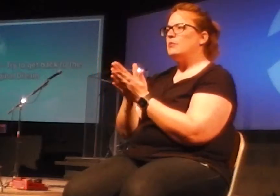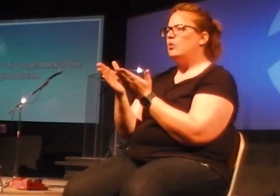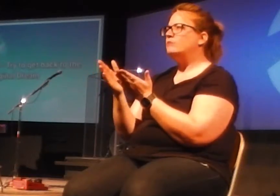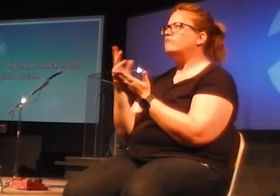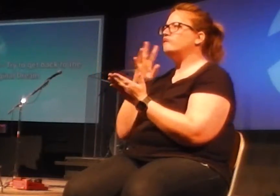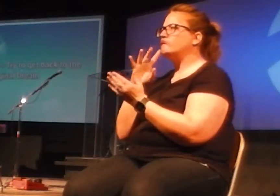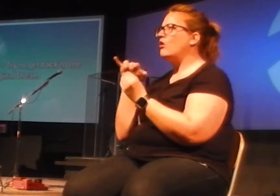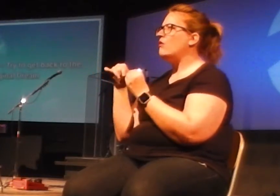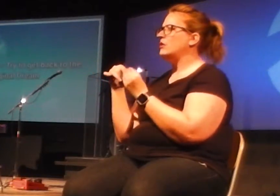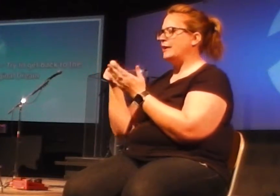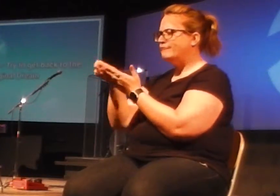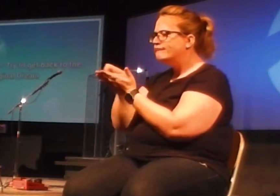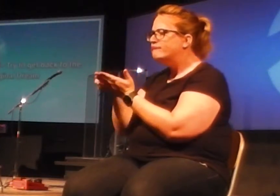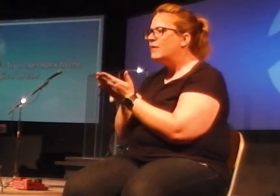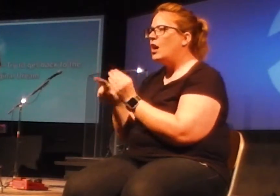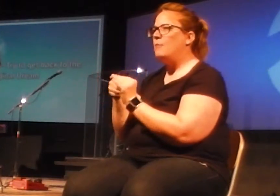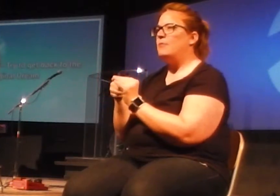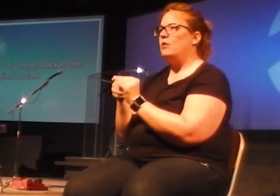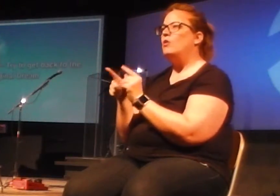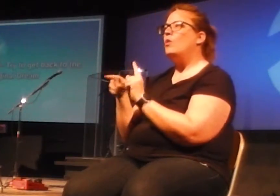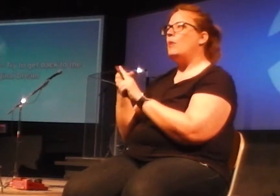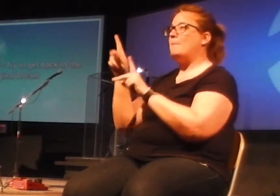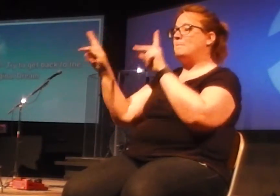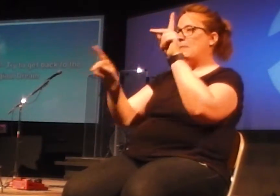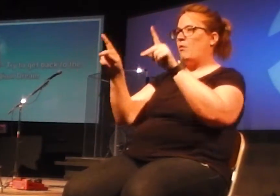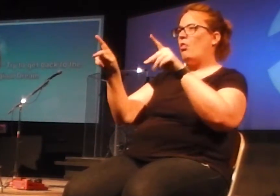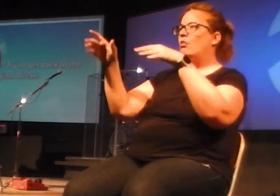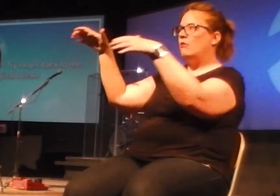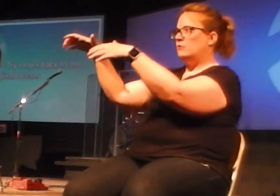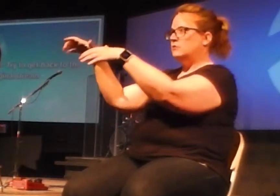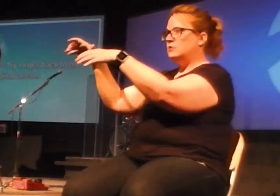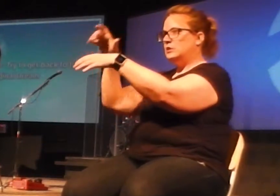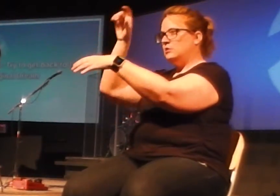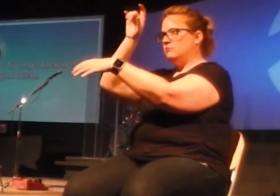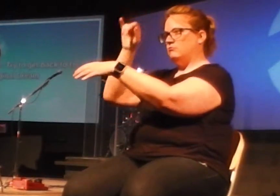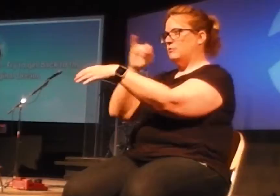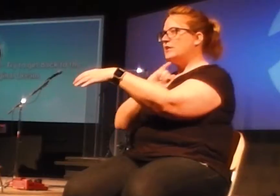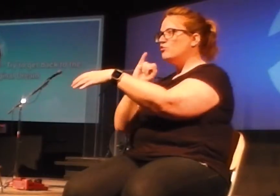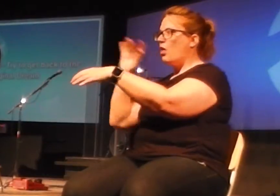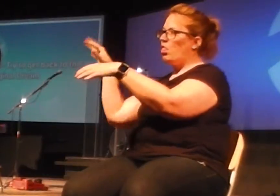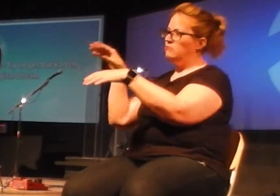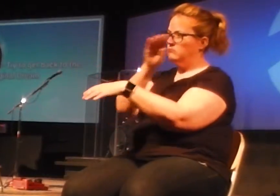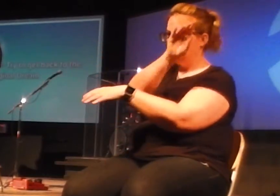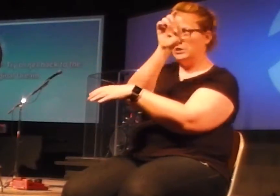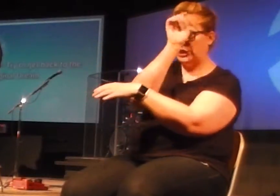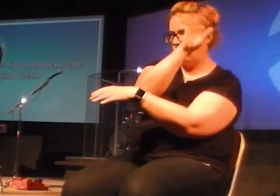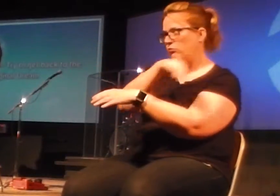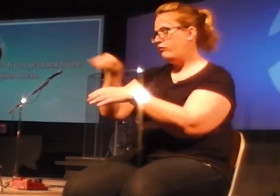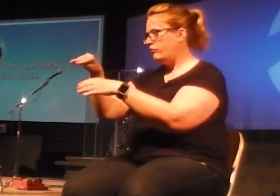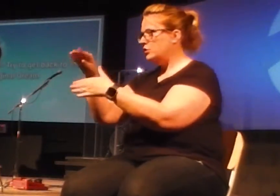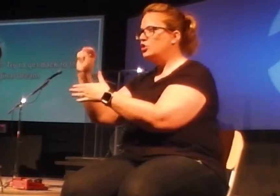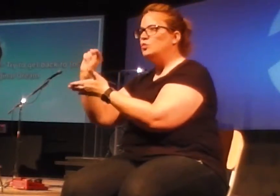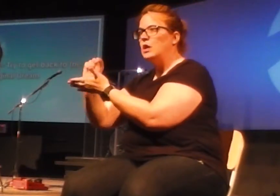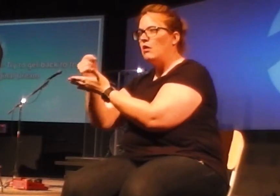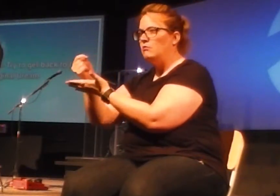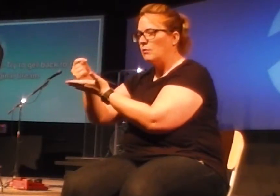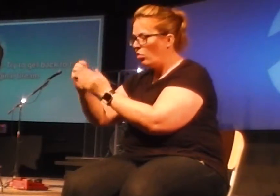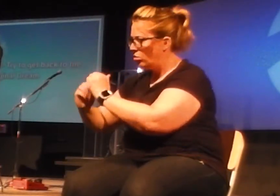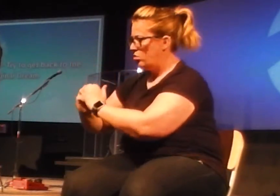the first move back of God's people back into the land of Israel to rebuild the temple. That's what they're doing. They're rebuilding the temple